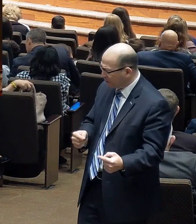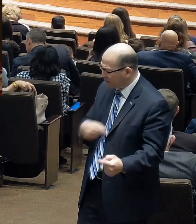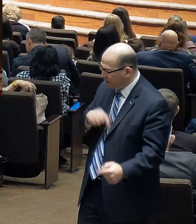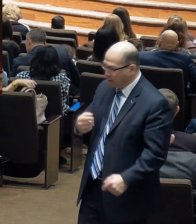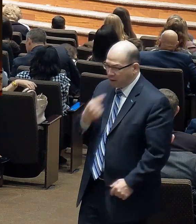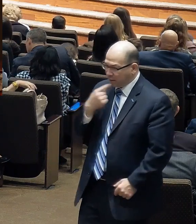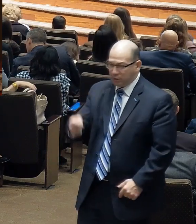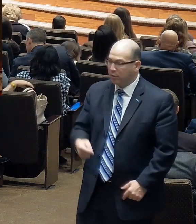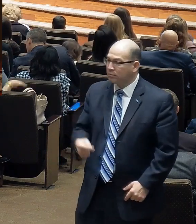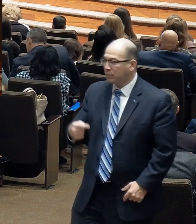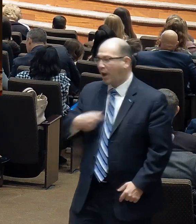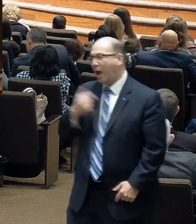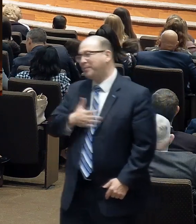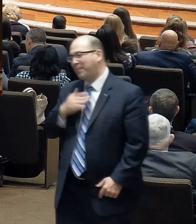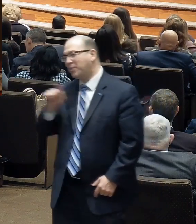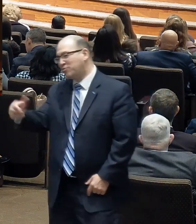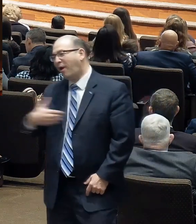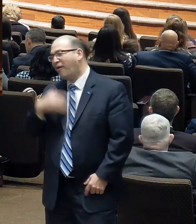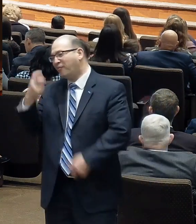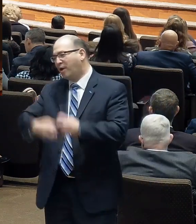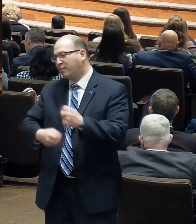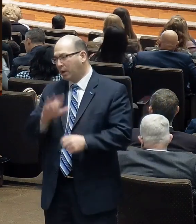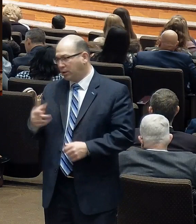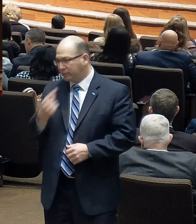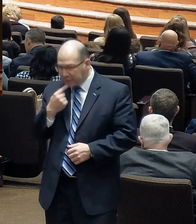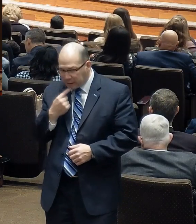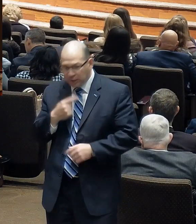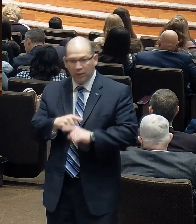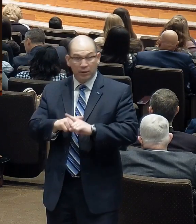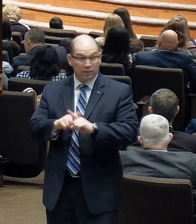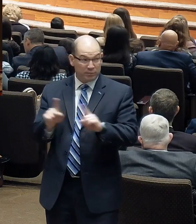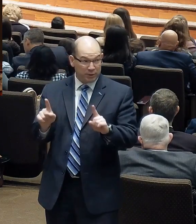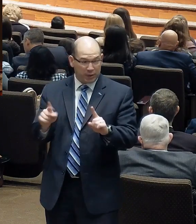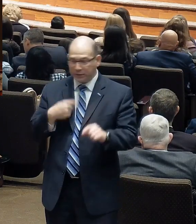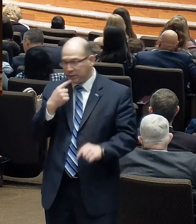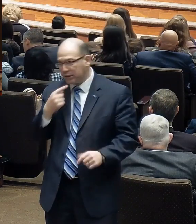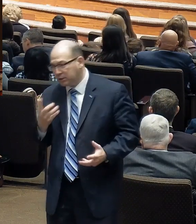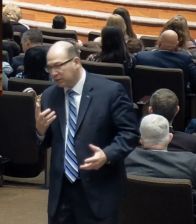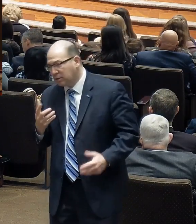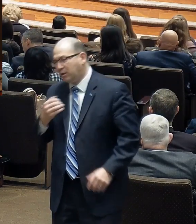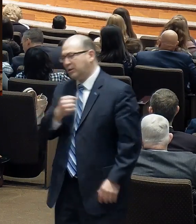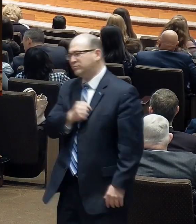I'm so glad you're facing this. You know, I say things like, I'm so sorry.